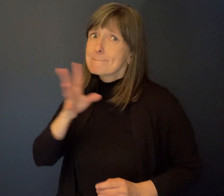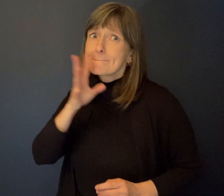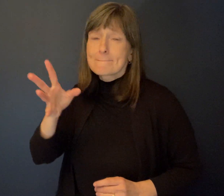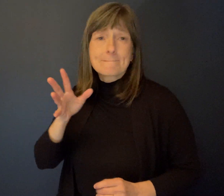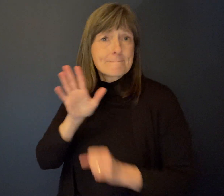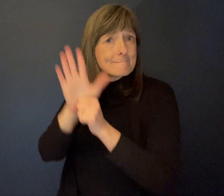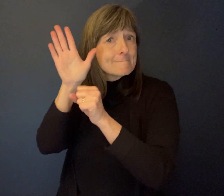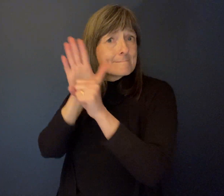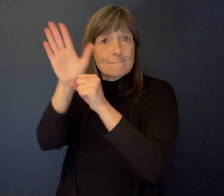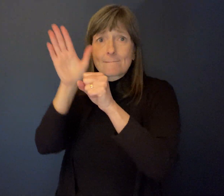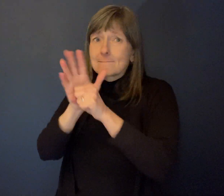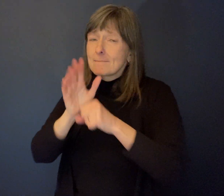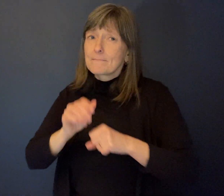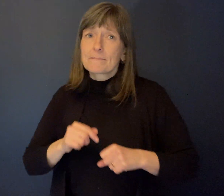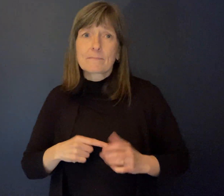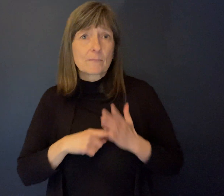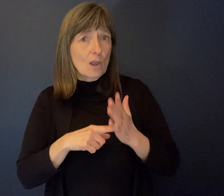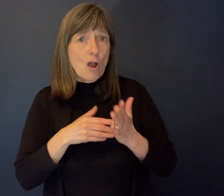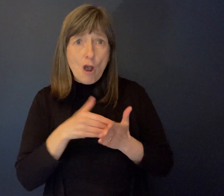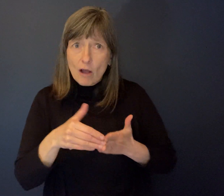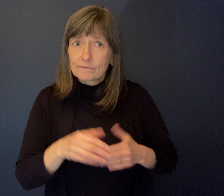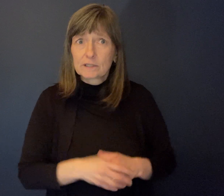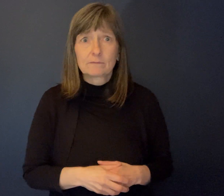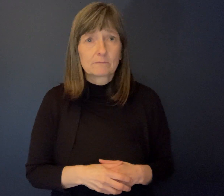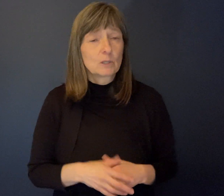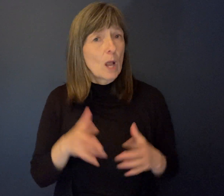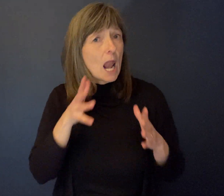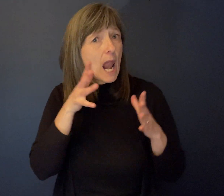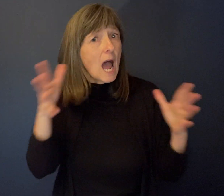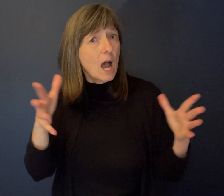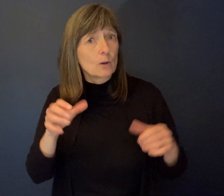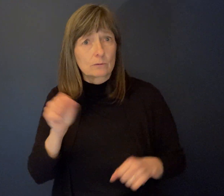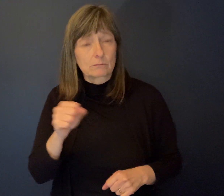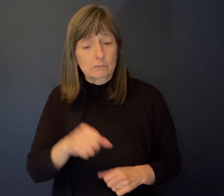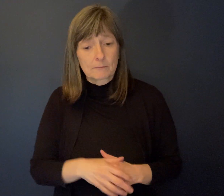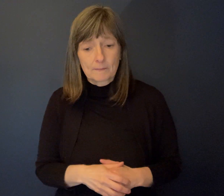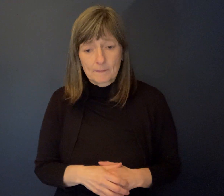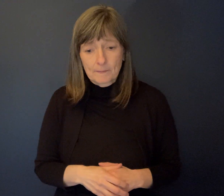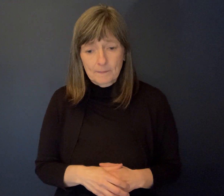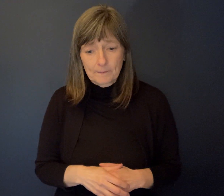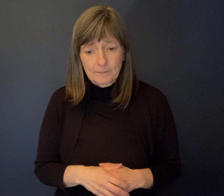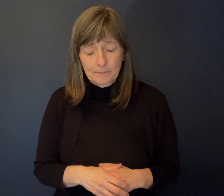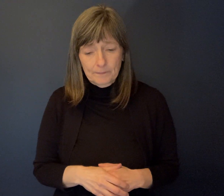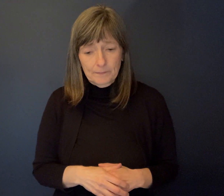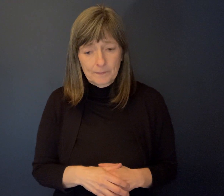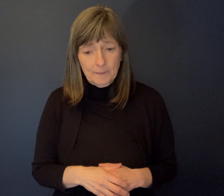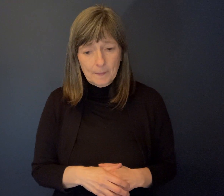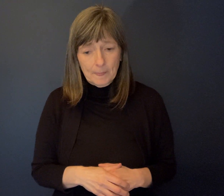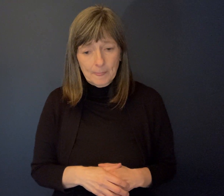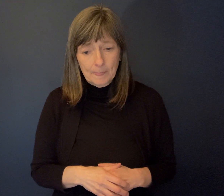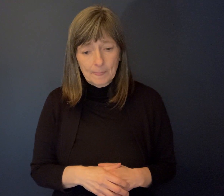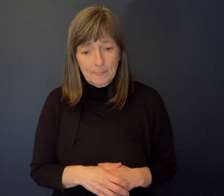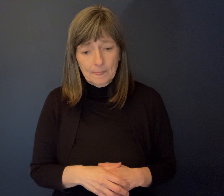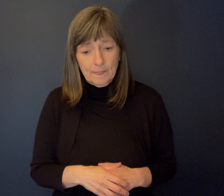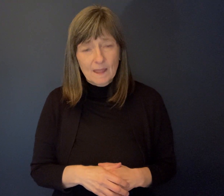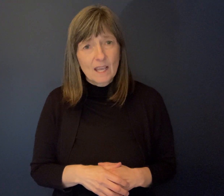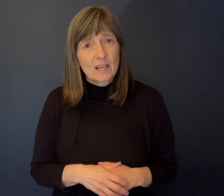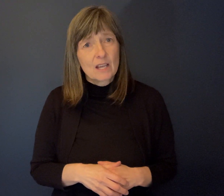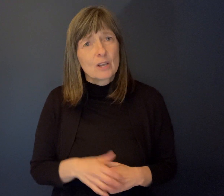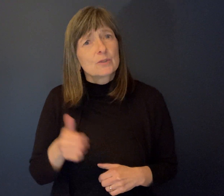pretty, pretty high and spoke out pretty loud. Was there an aha moment when you thought, things are actually going to